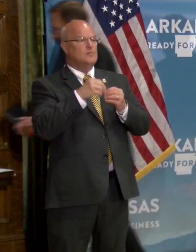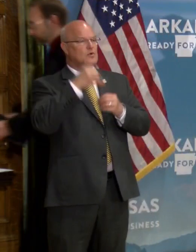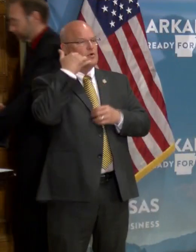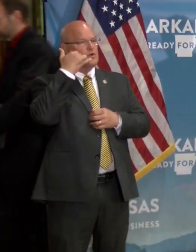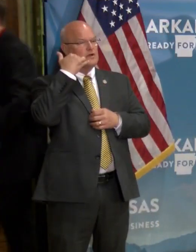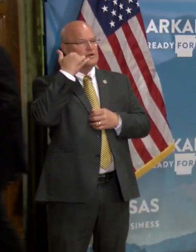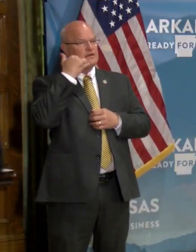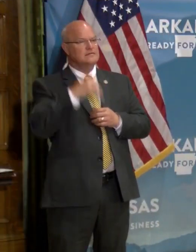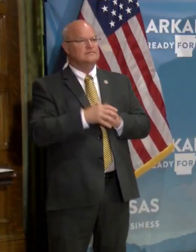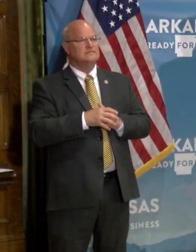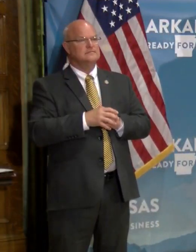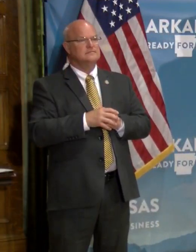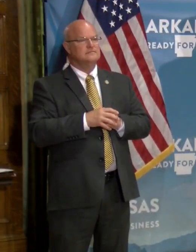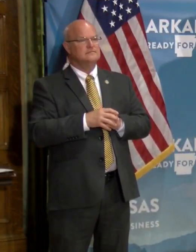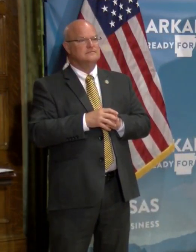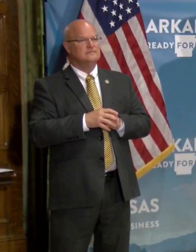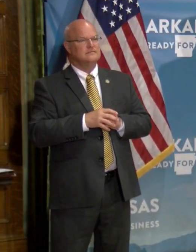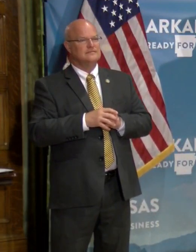remotely.